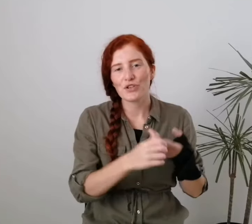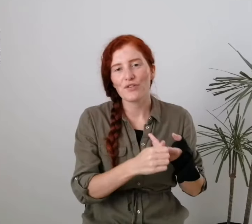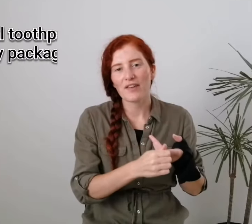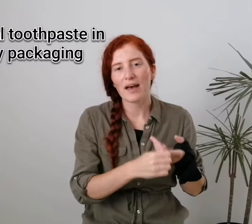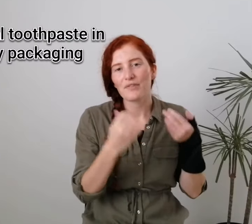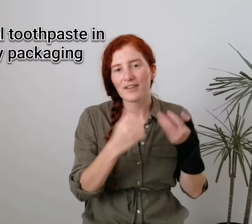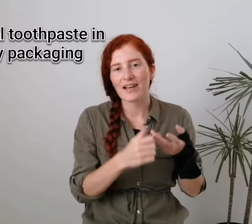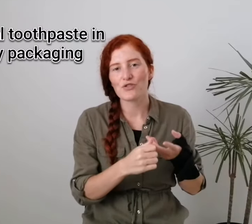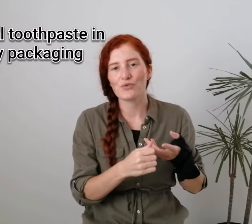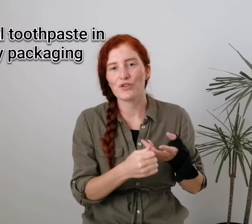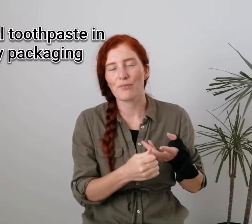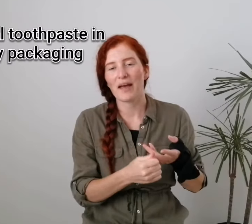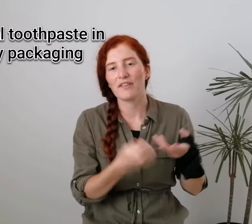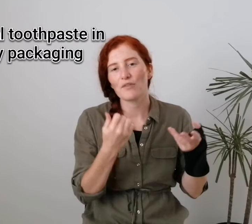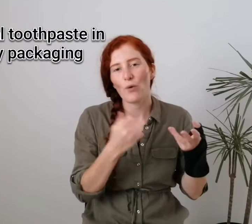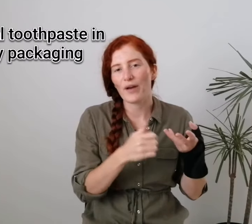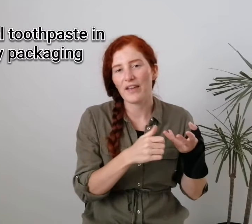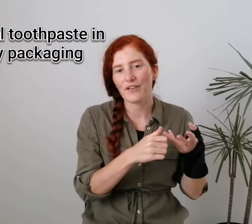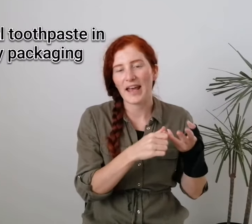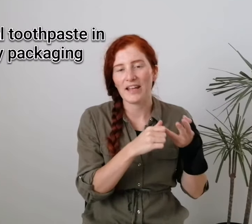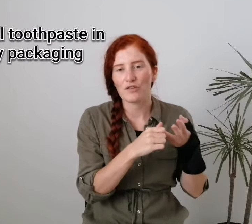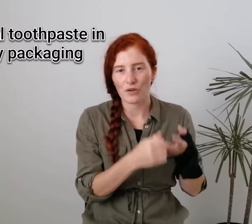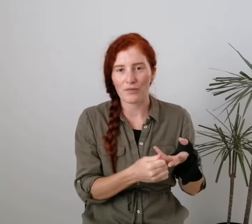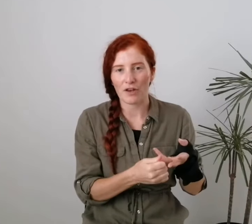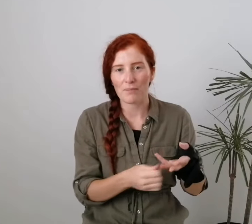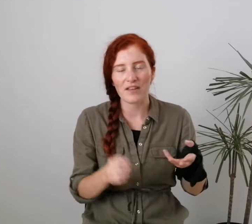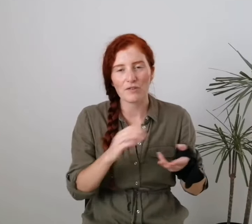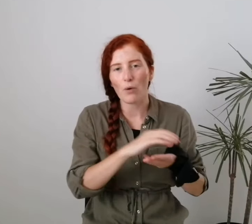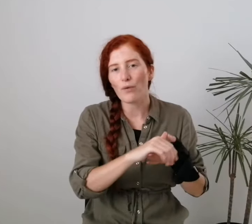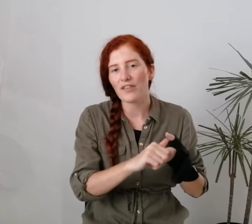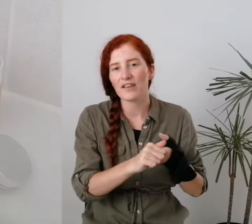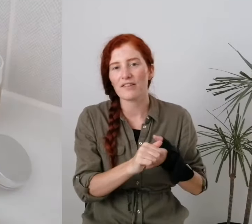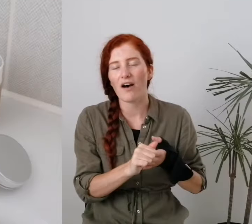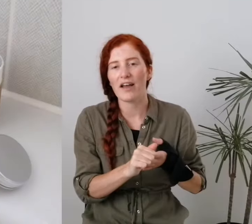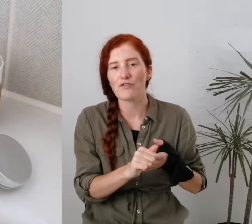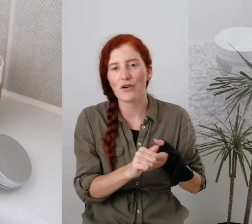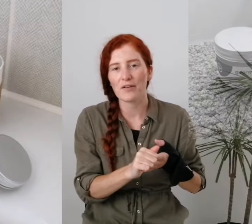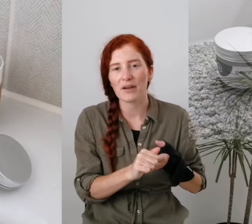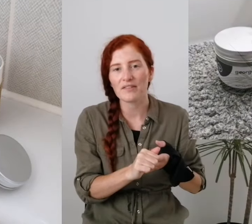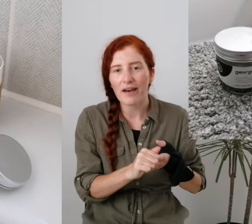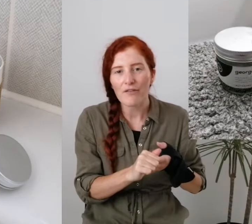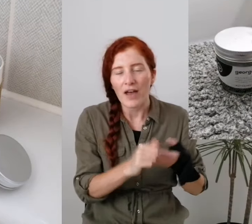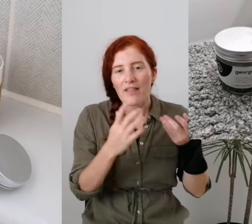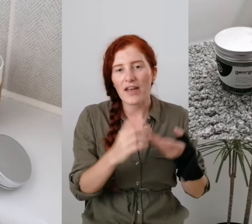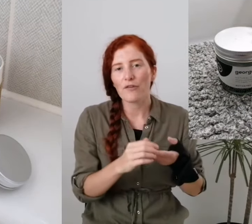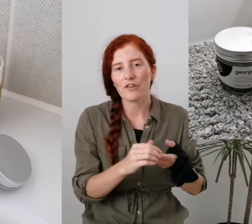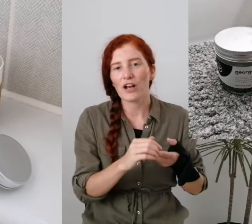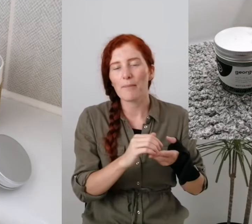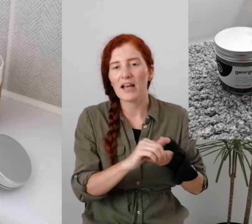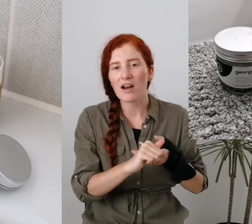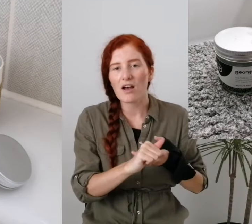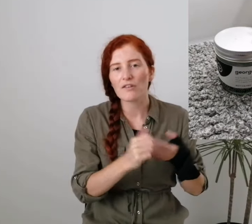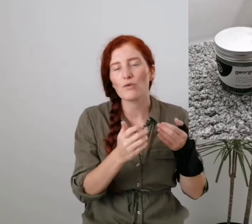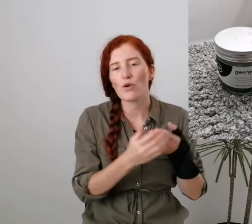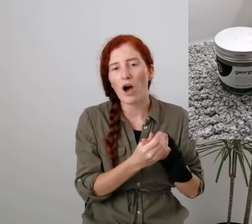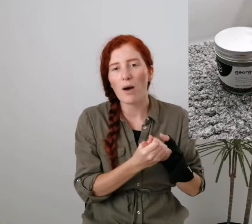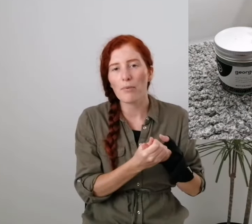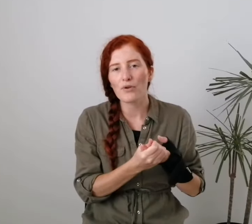tooth tabs, natural toothpaste or even a tooth soap. These are all things that I have tried myself. They often come in glass or cardboard